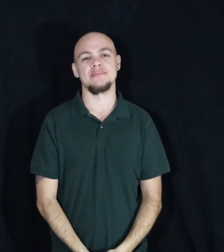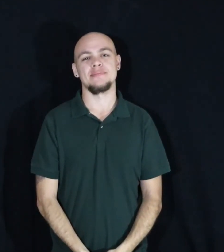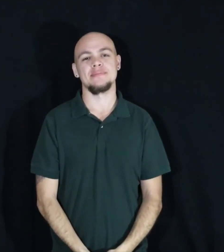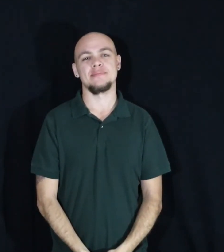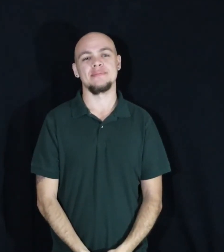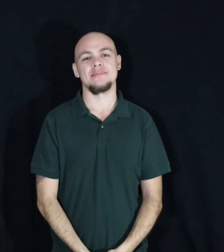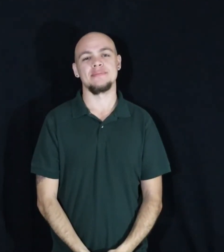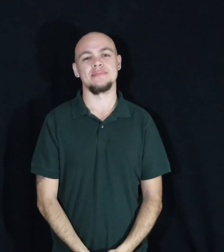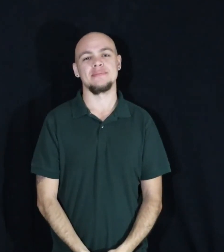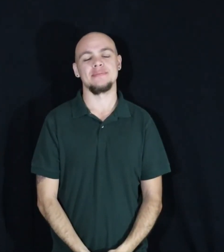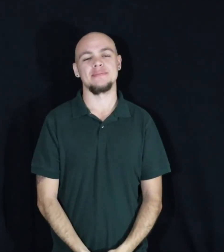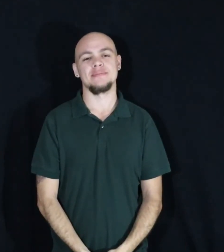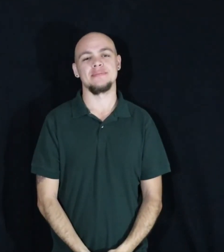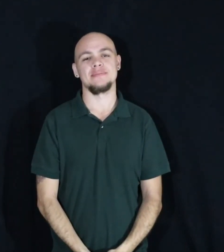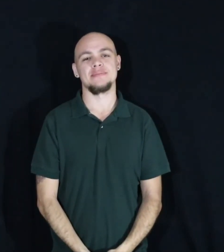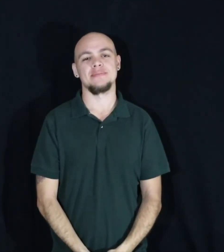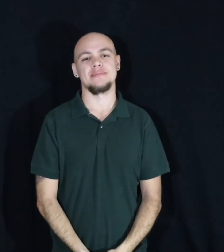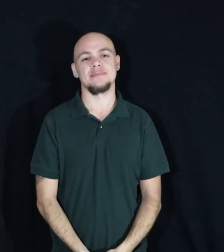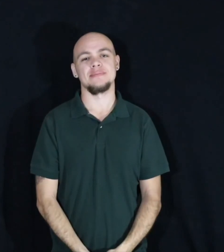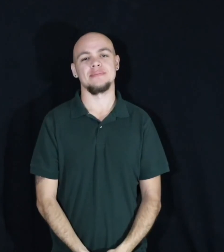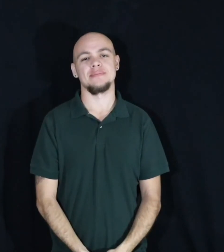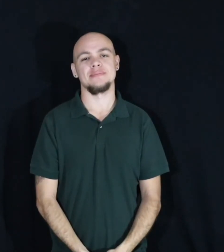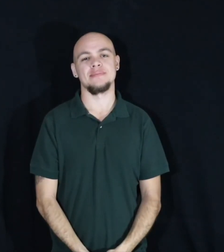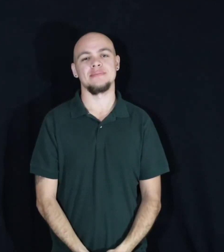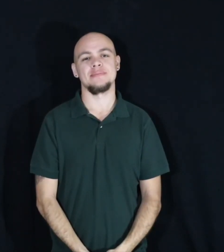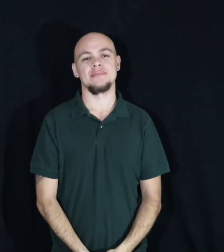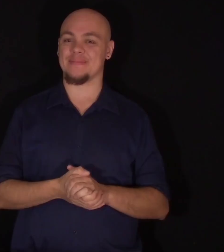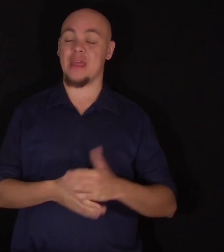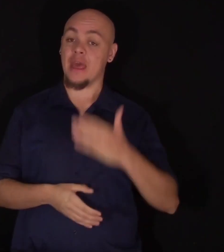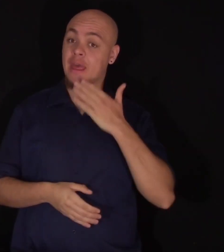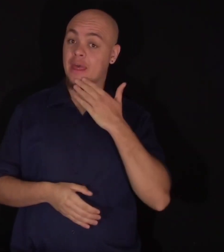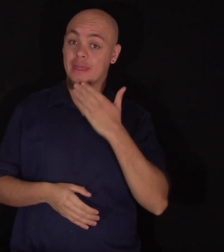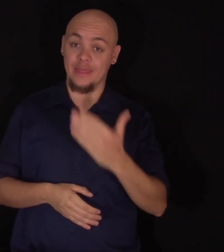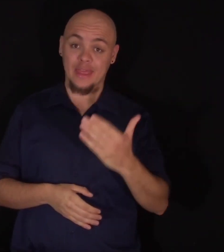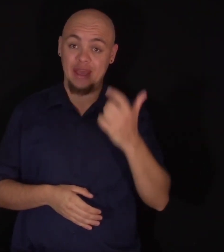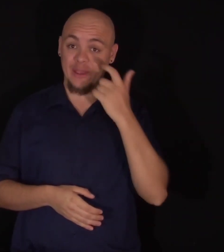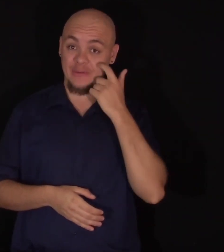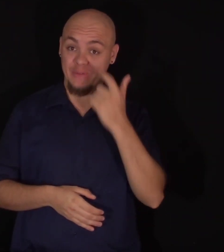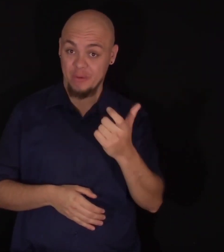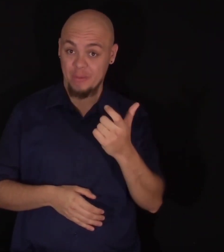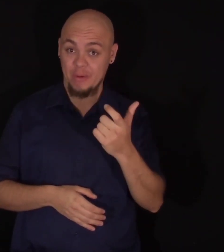Bye. Bye. Bye.